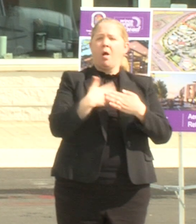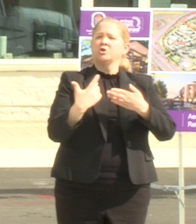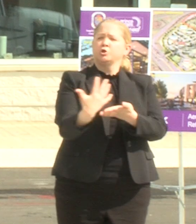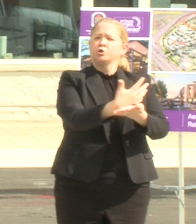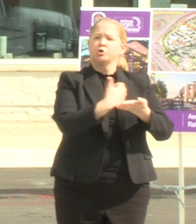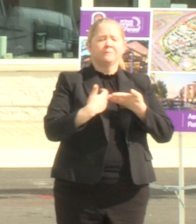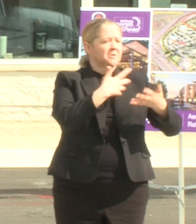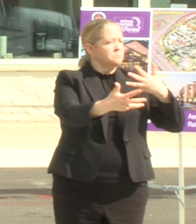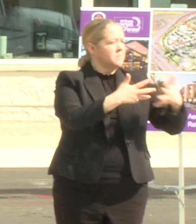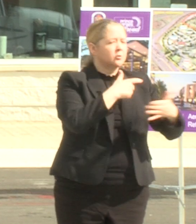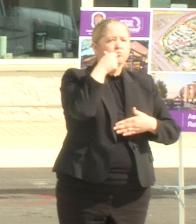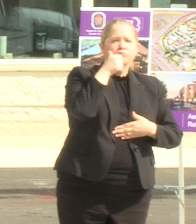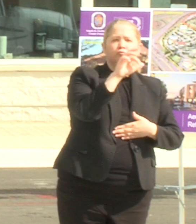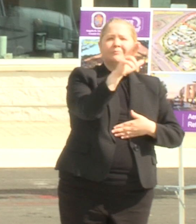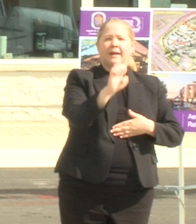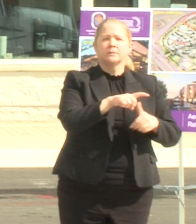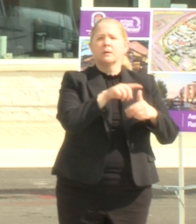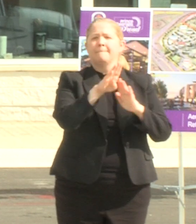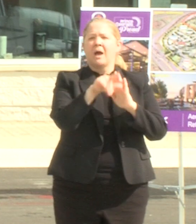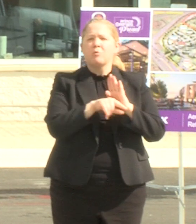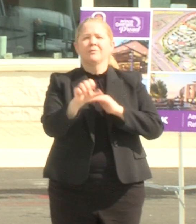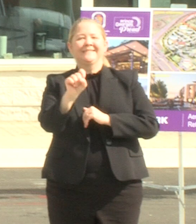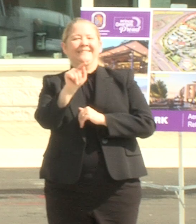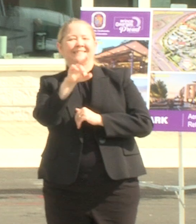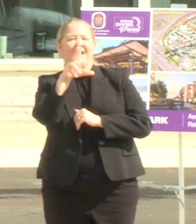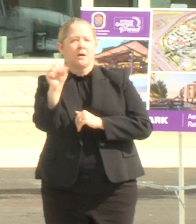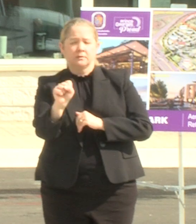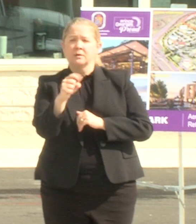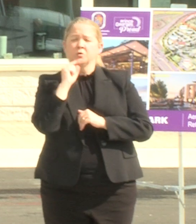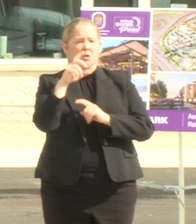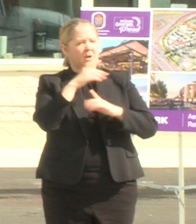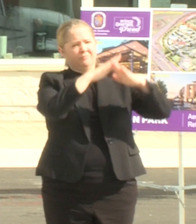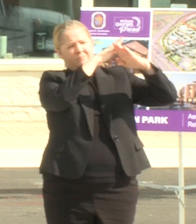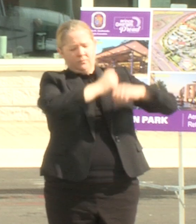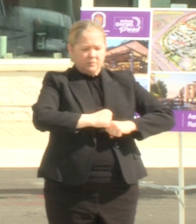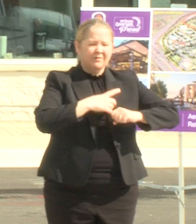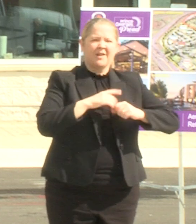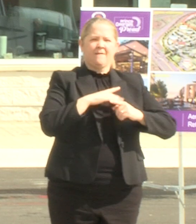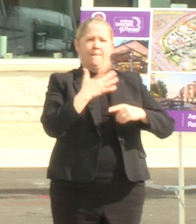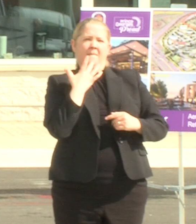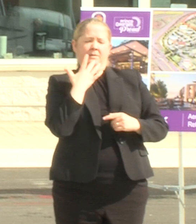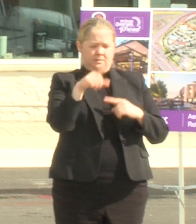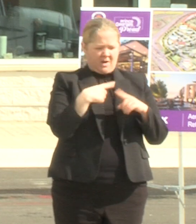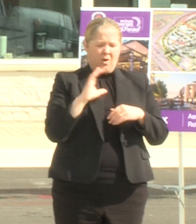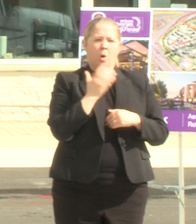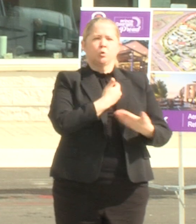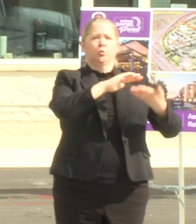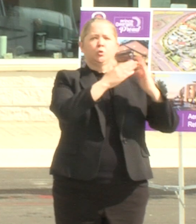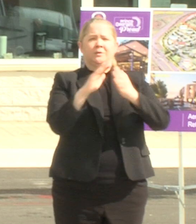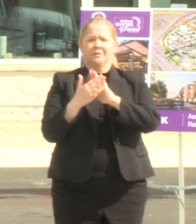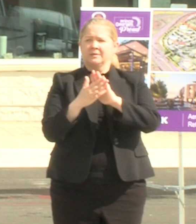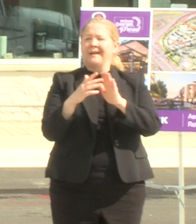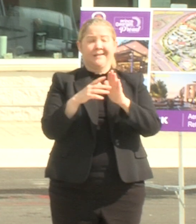race background or status it is about breaking through the unconscious biases that people have about our communities especially the